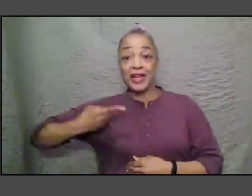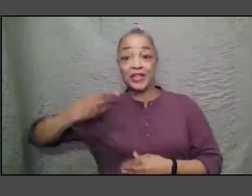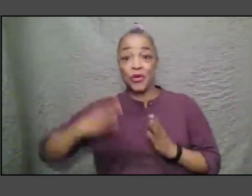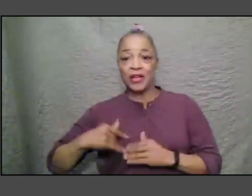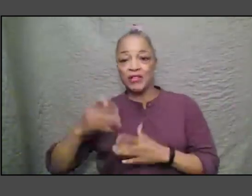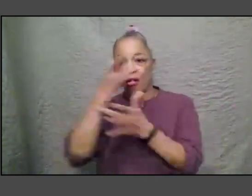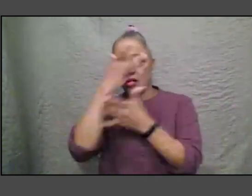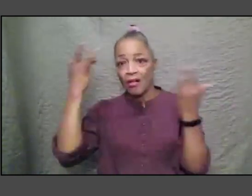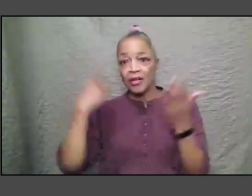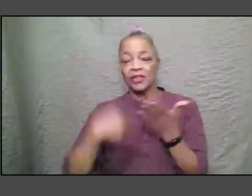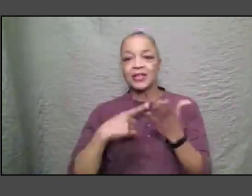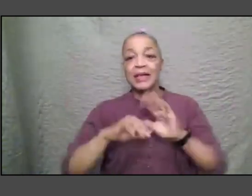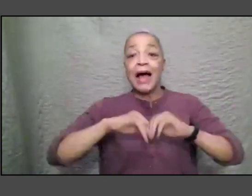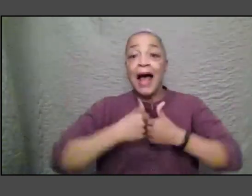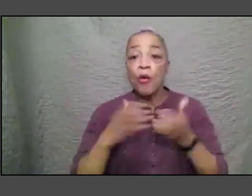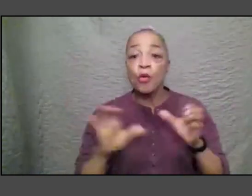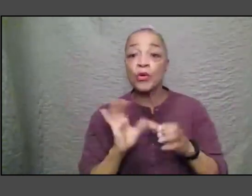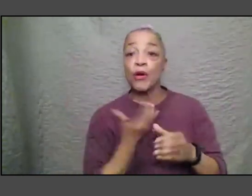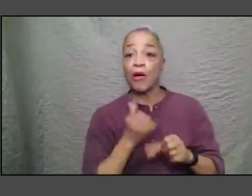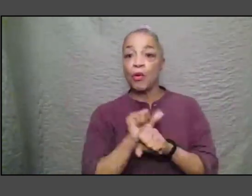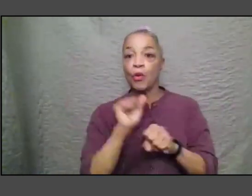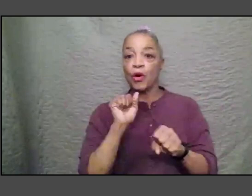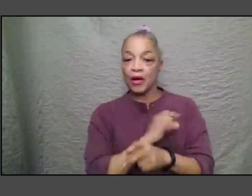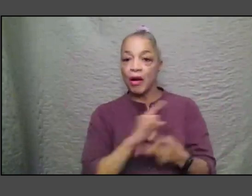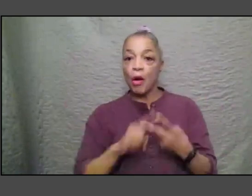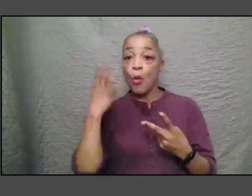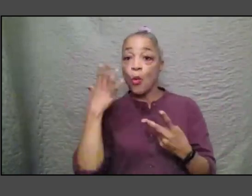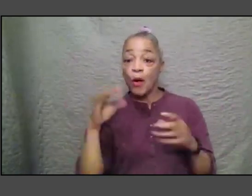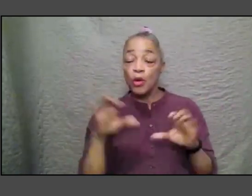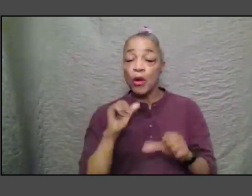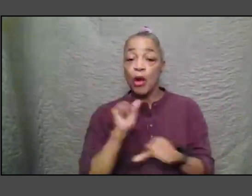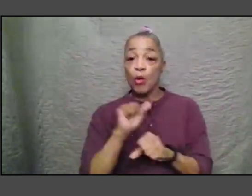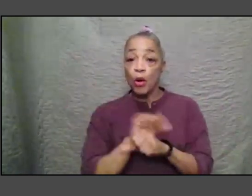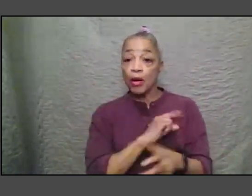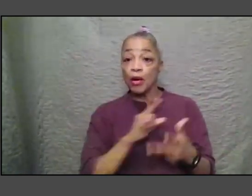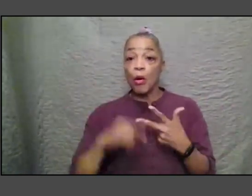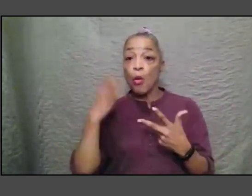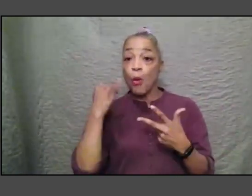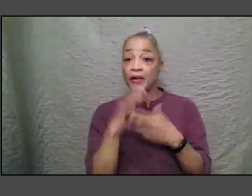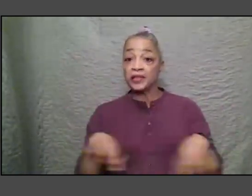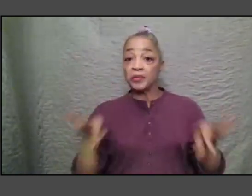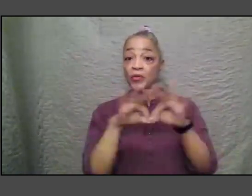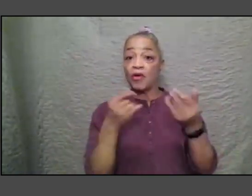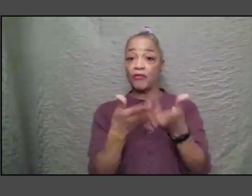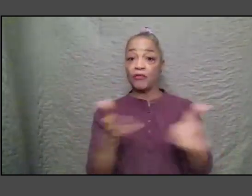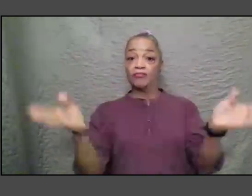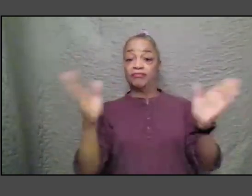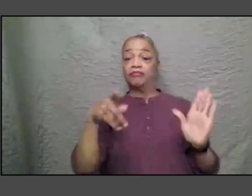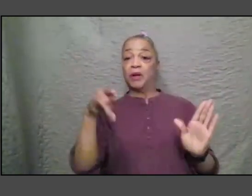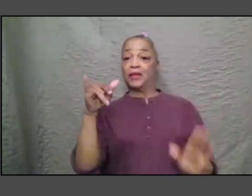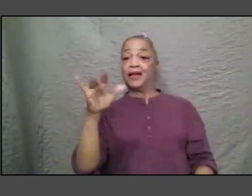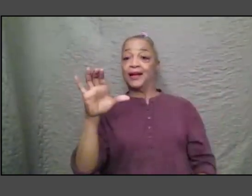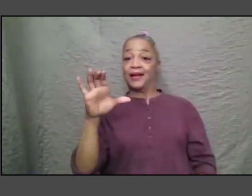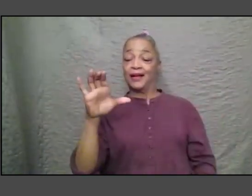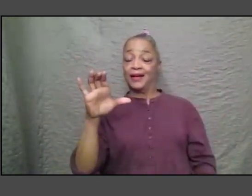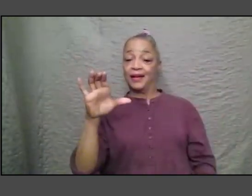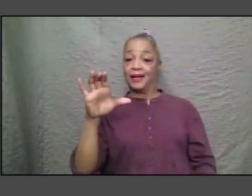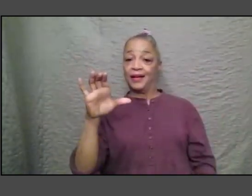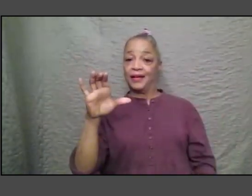we do why we do the work we do and why it's important for the general public i also think that what it then means is that what we're